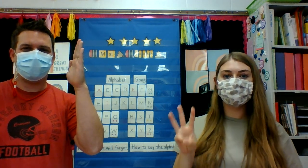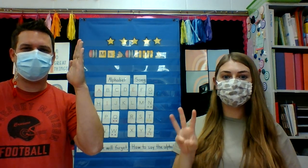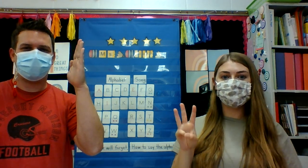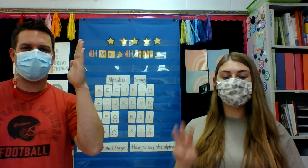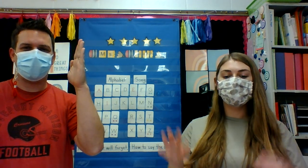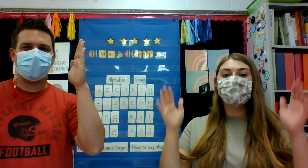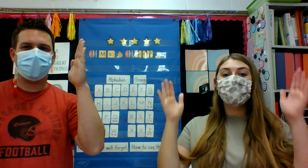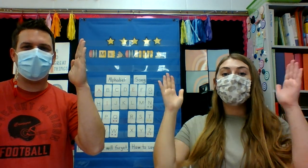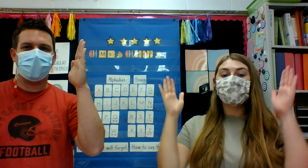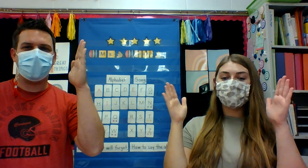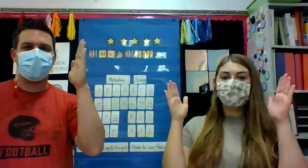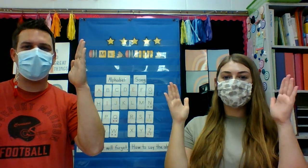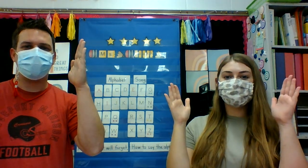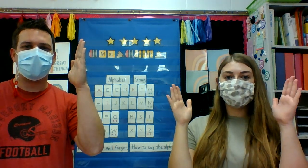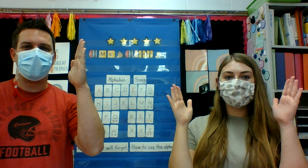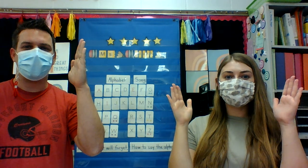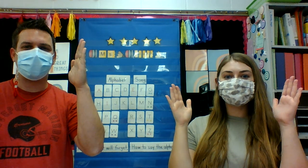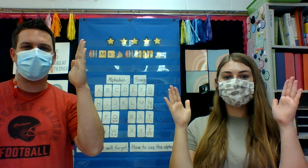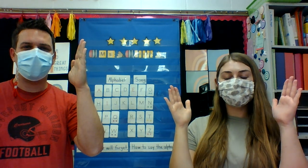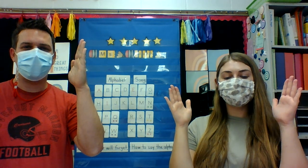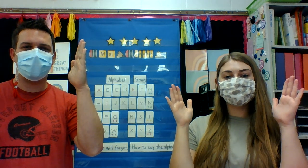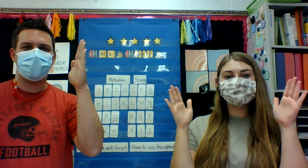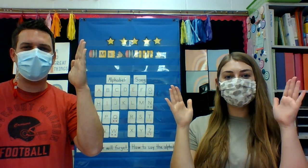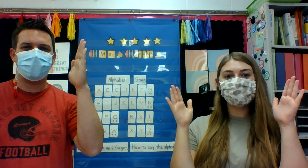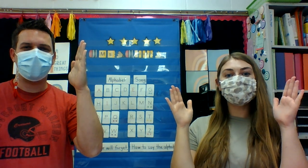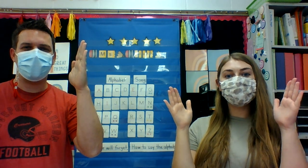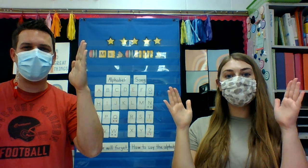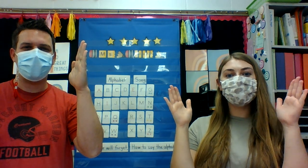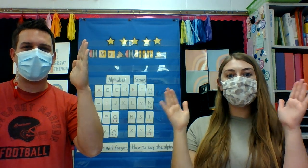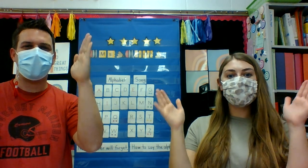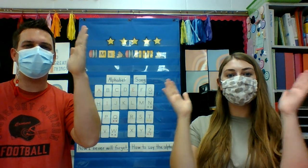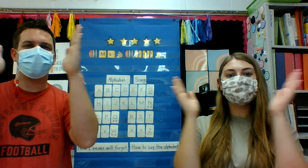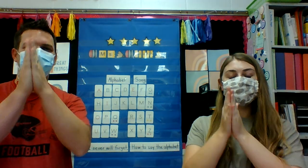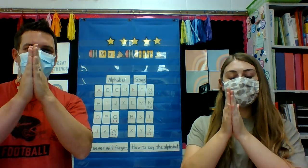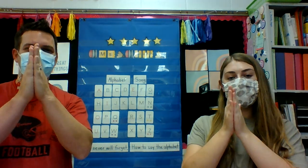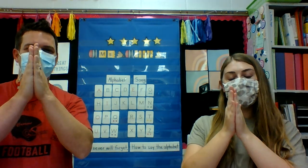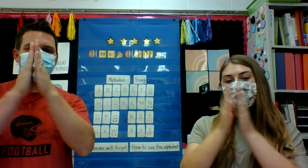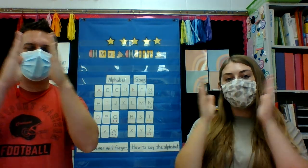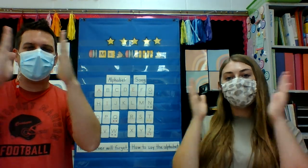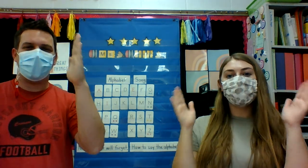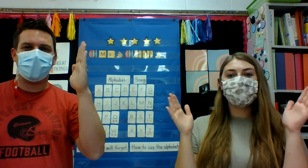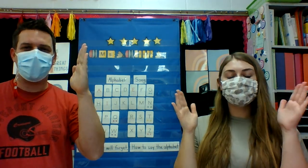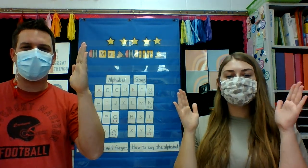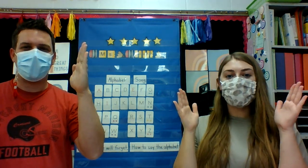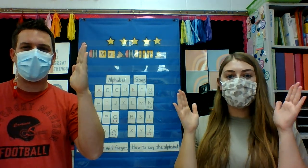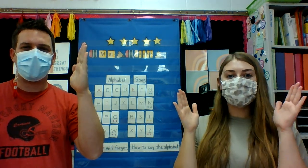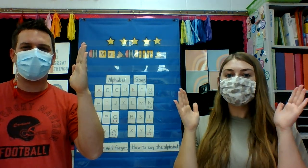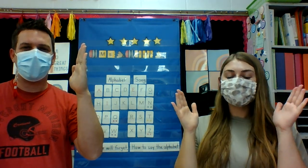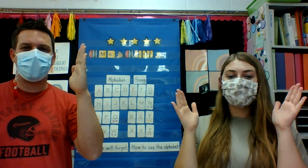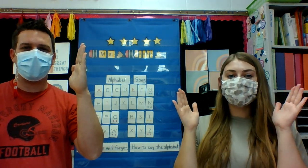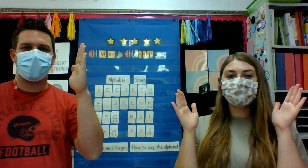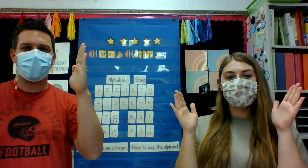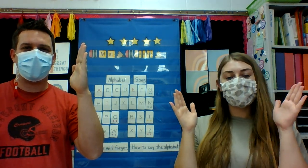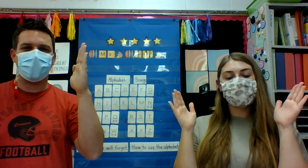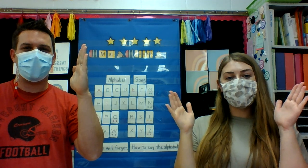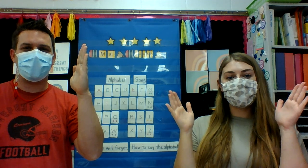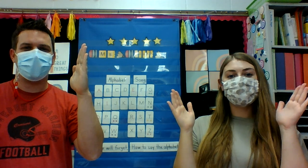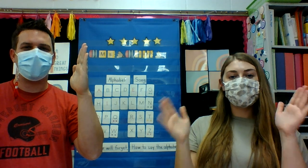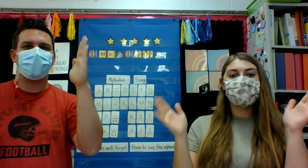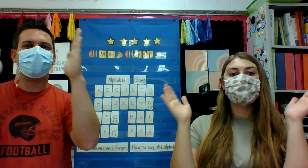three. A, B, C, D, E, F, G, H, I, J, K, L, M,